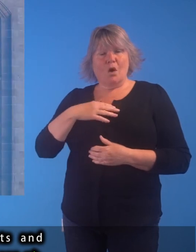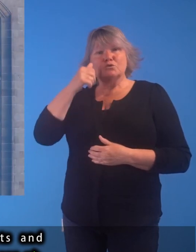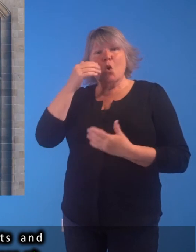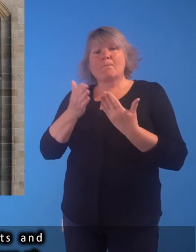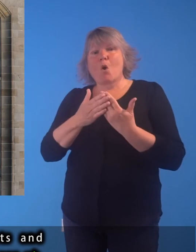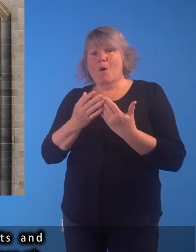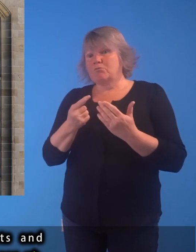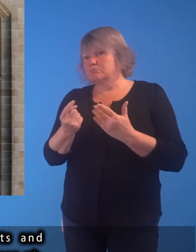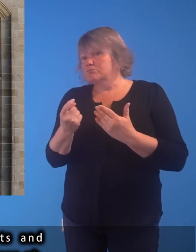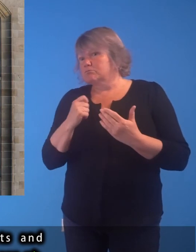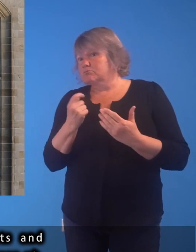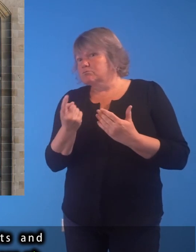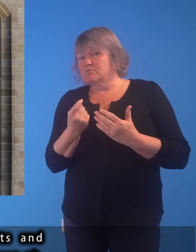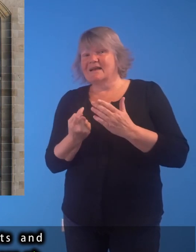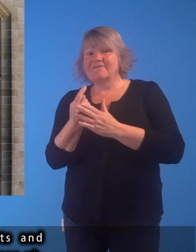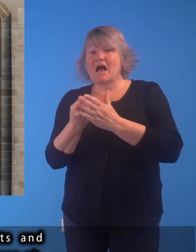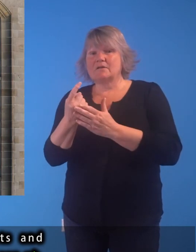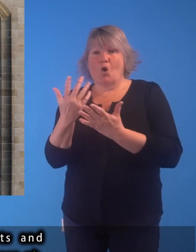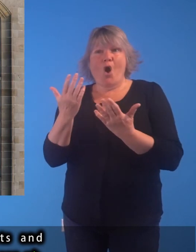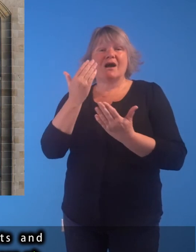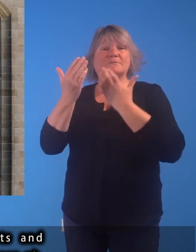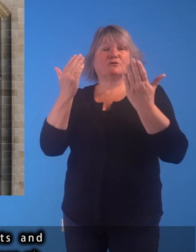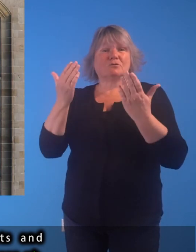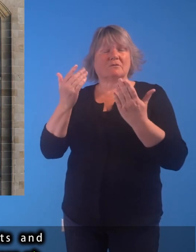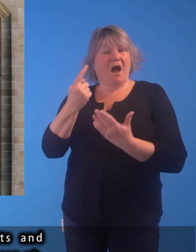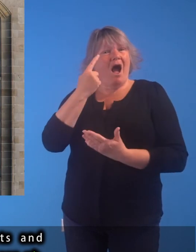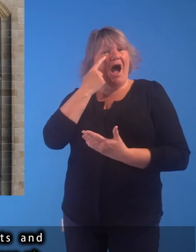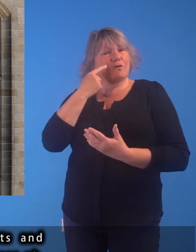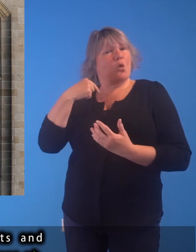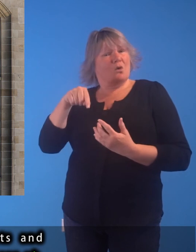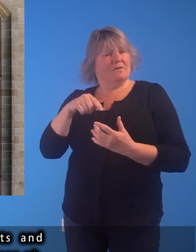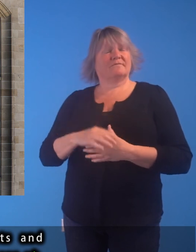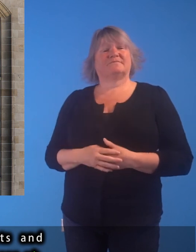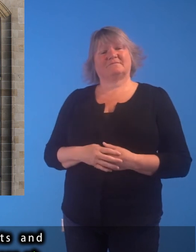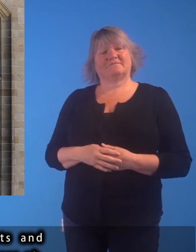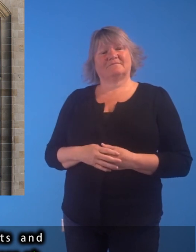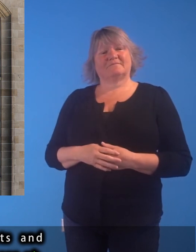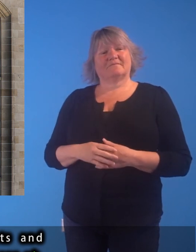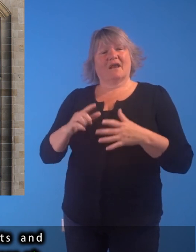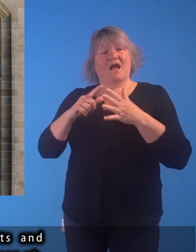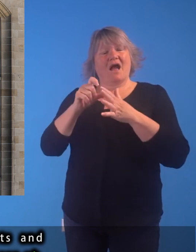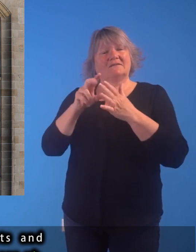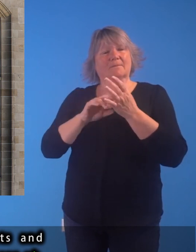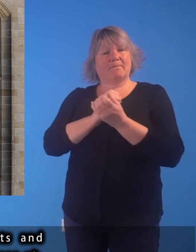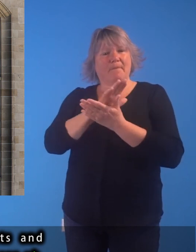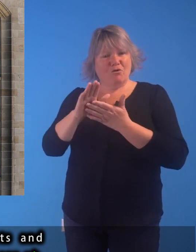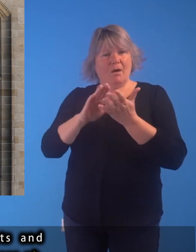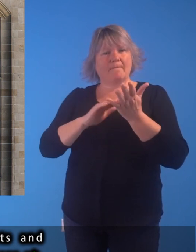To learn more about upcoming events and exhibitions, visit edinburghmuseums.org